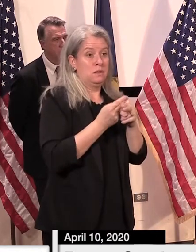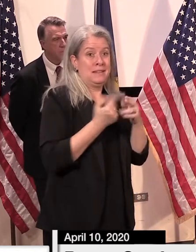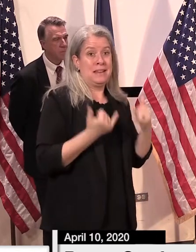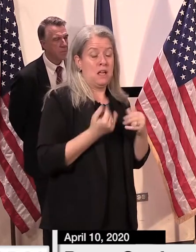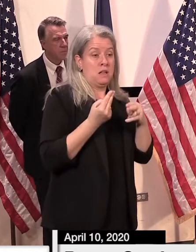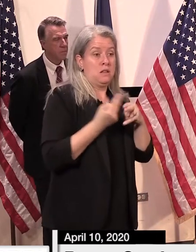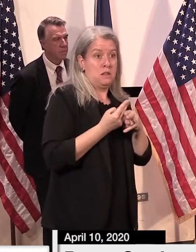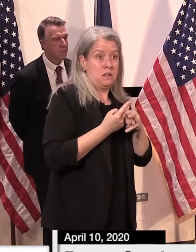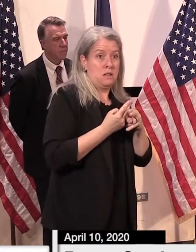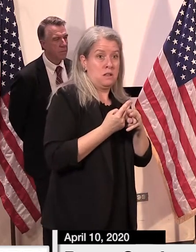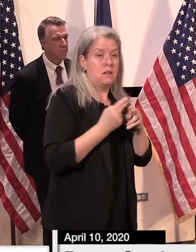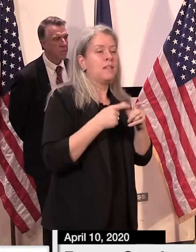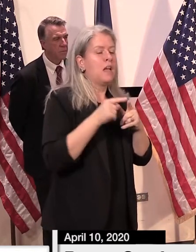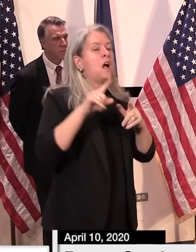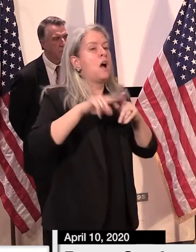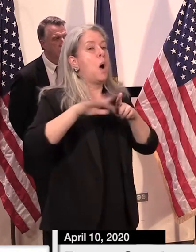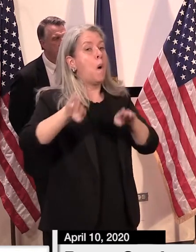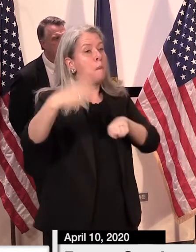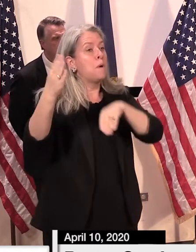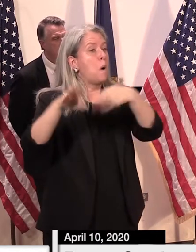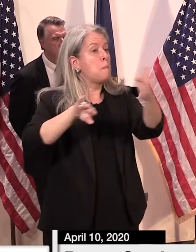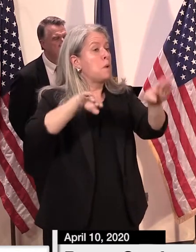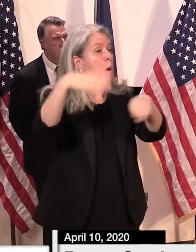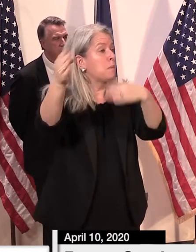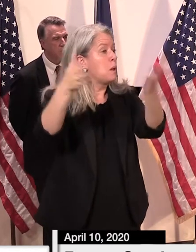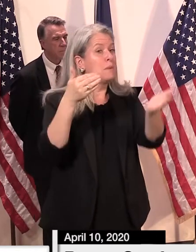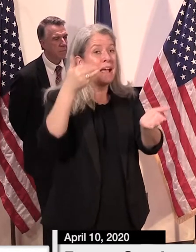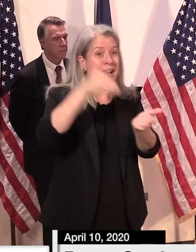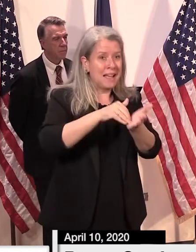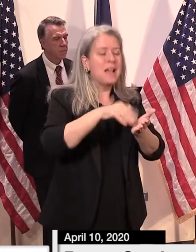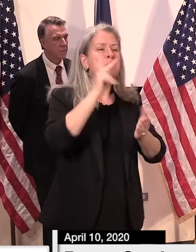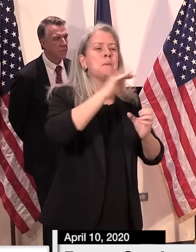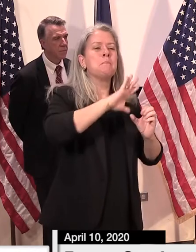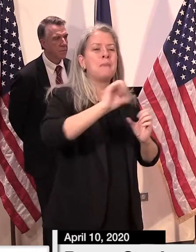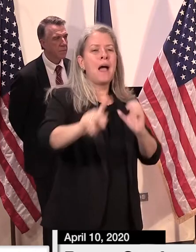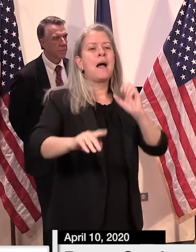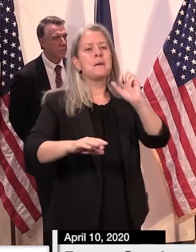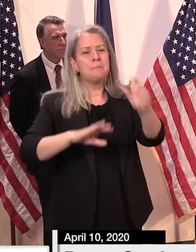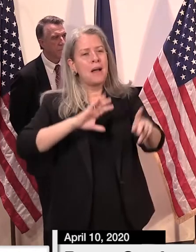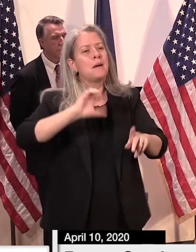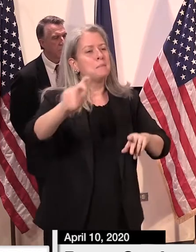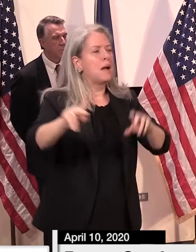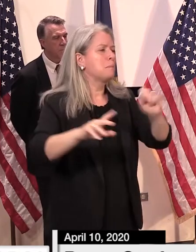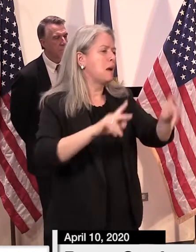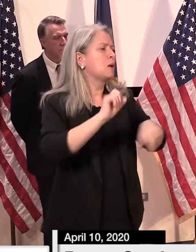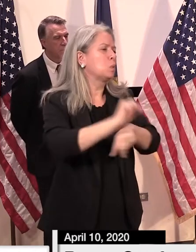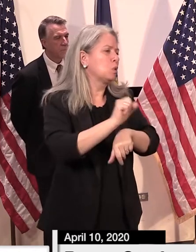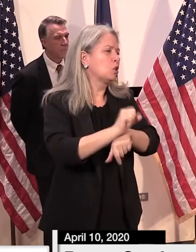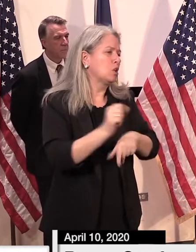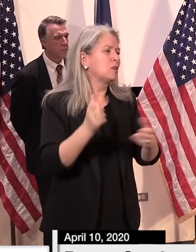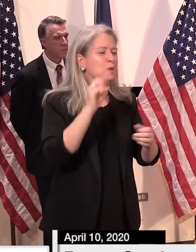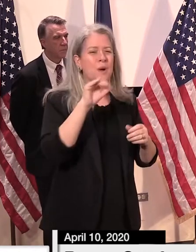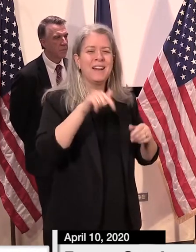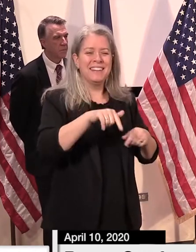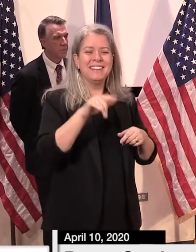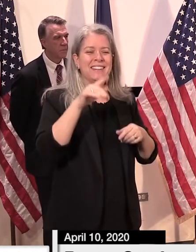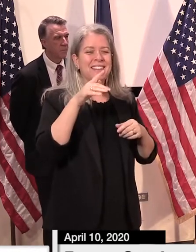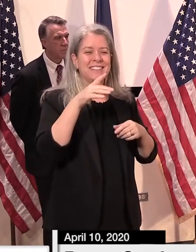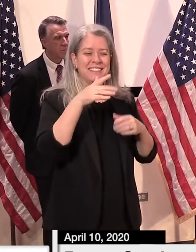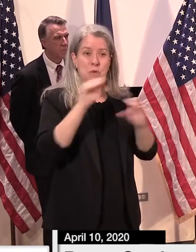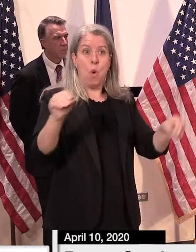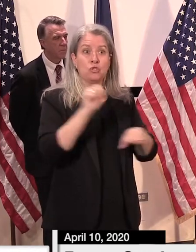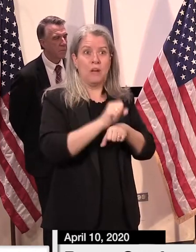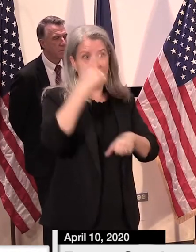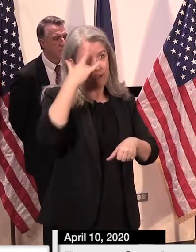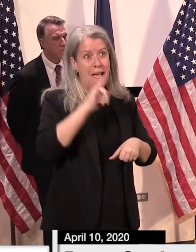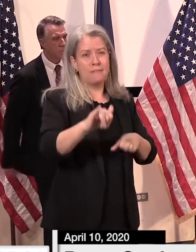some point. We will then gradually decline, as the governor mentioned, when businesses are allowed to reopen and people go back to work, and then